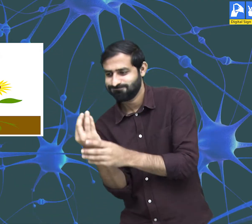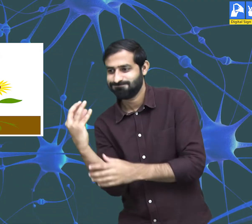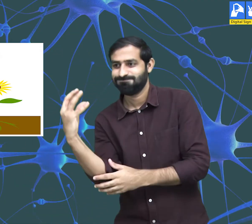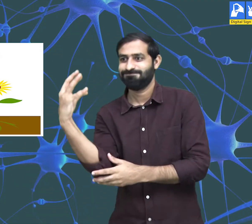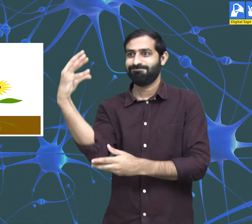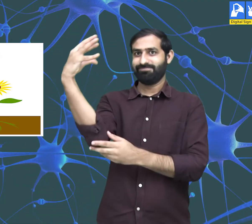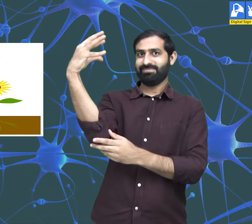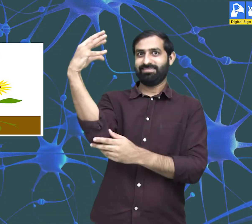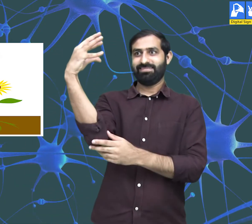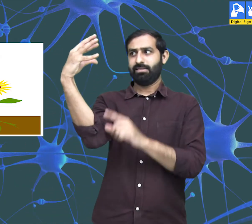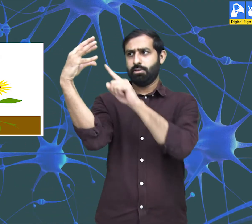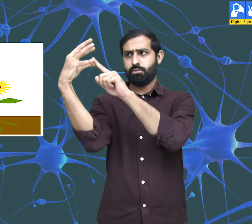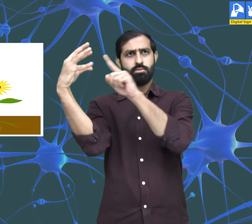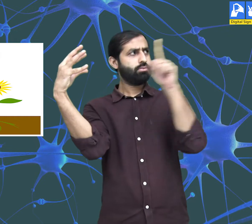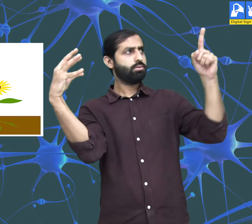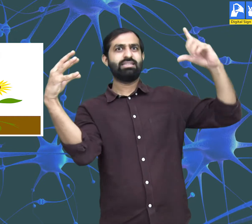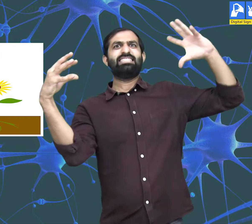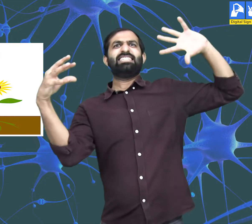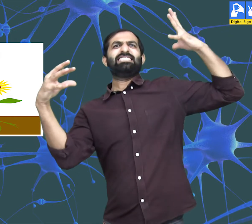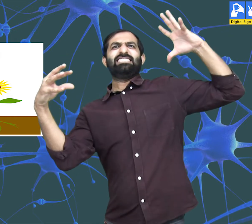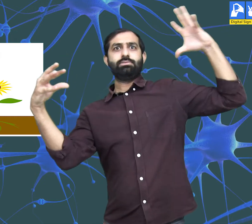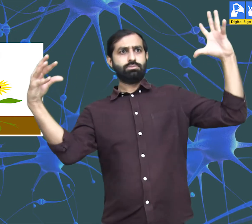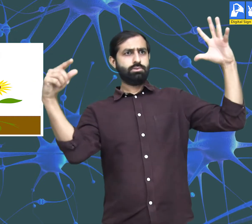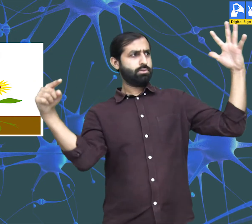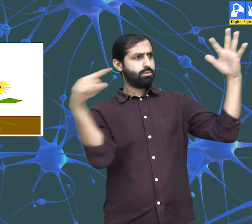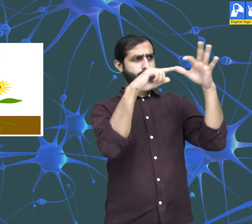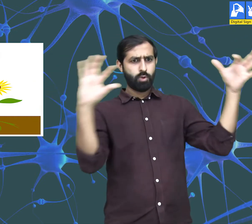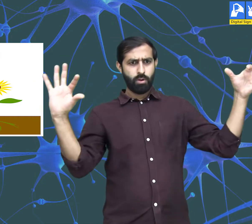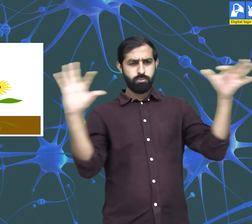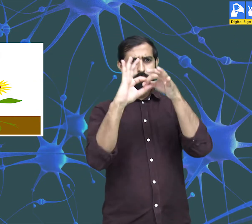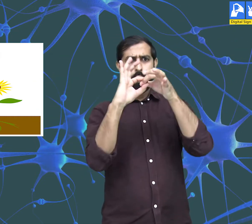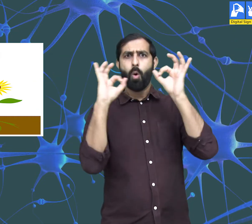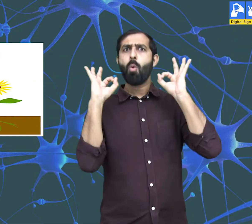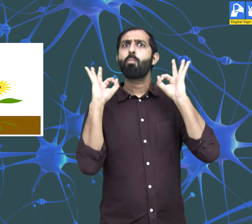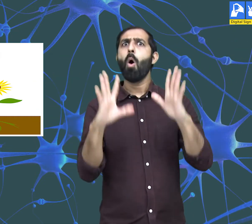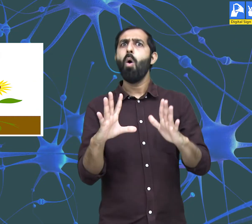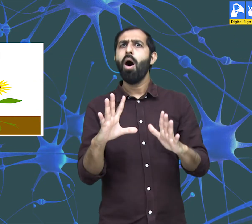Plants grow in the direction of the sunshine.